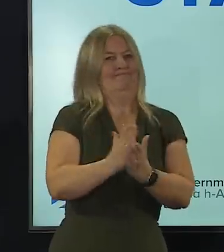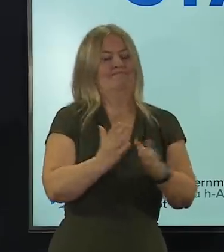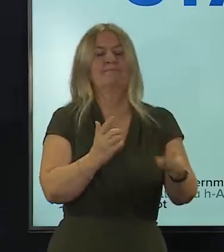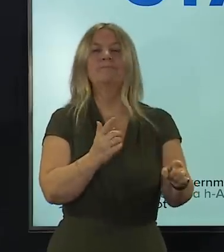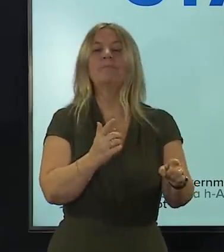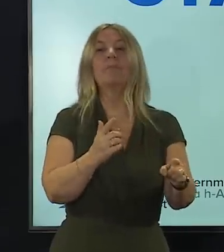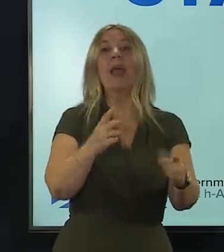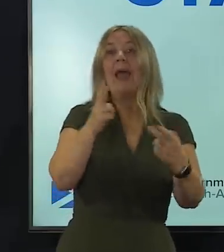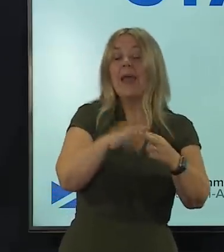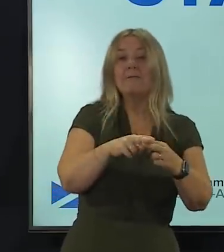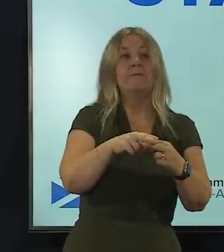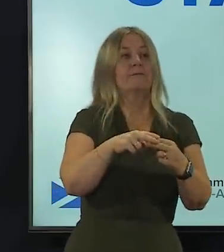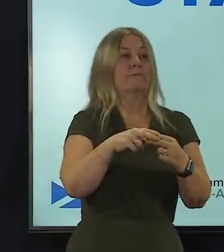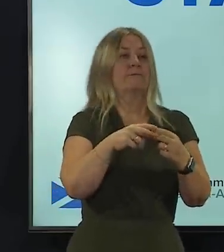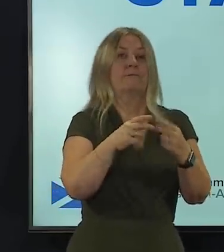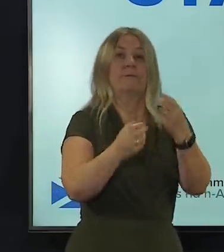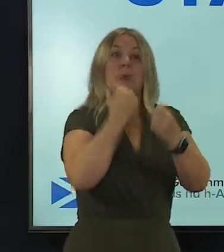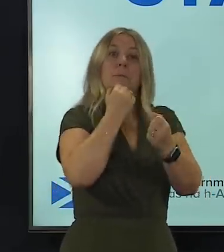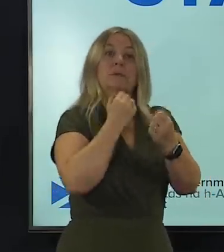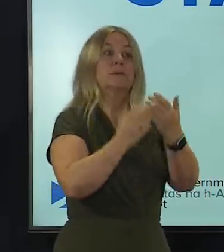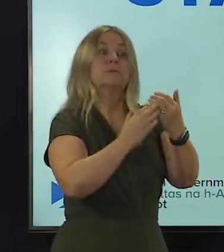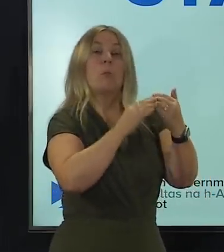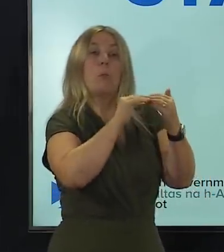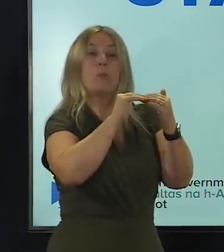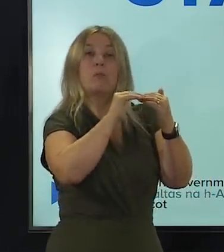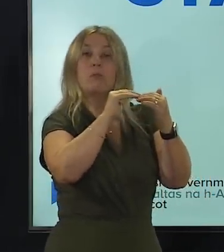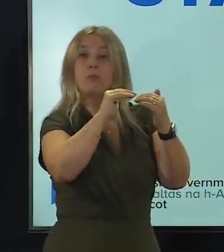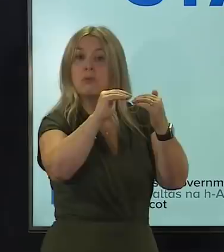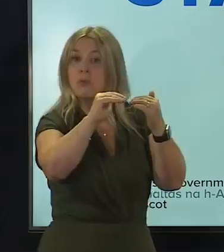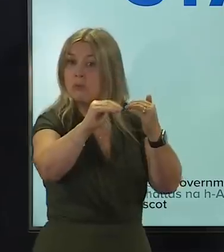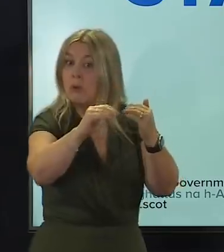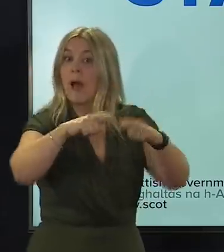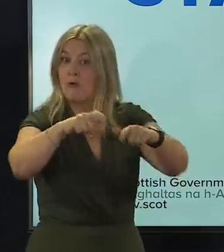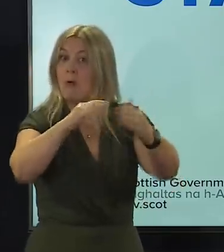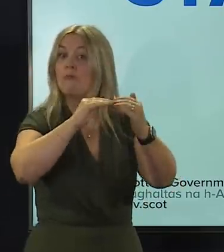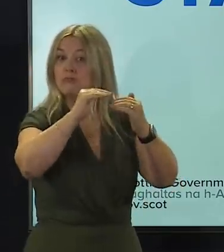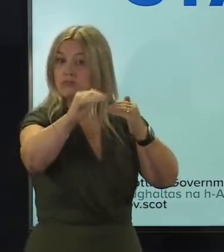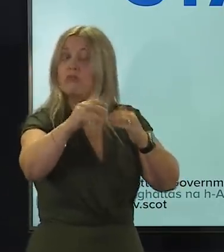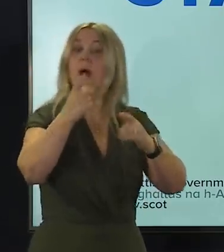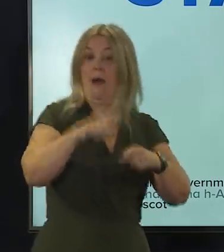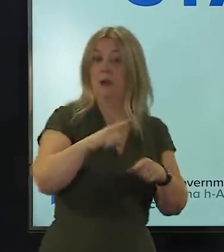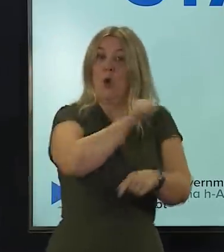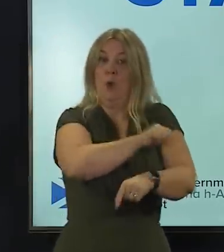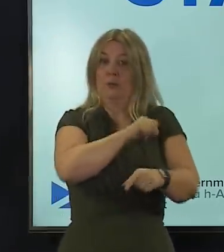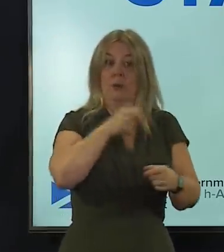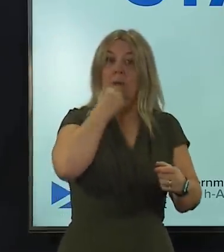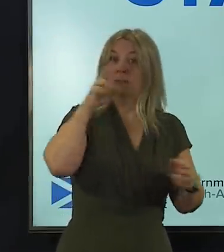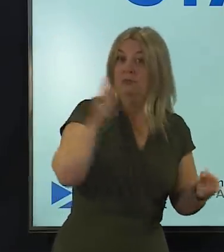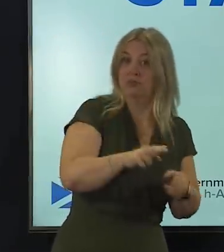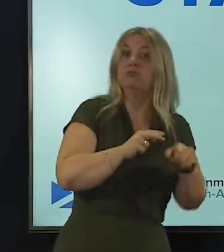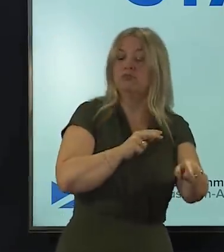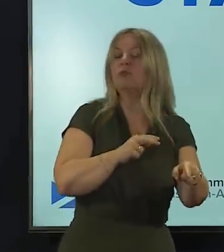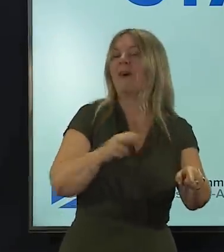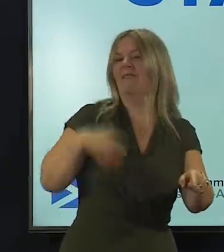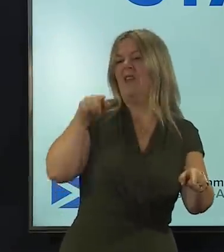incidents continue to stabilise, and assuming levels of hospitalisation remain reasonably stable, the Incident Management